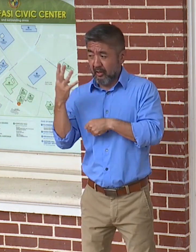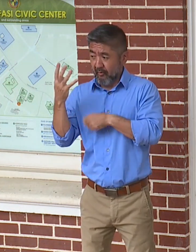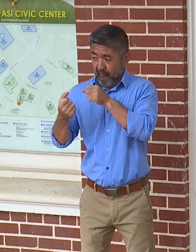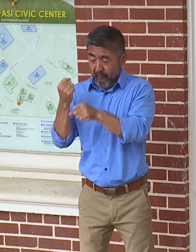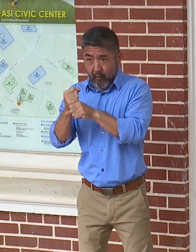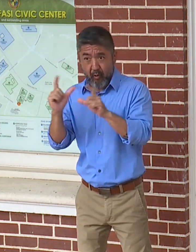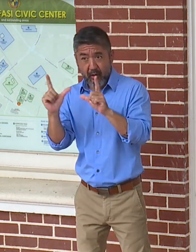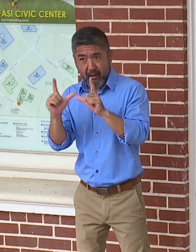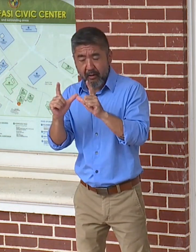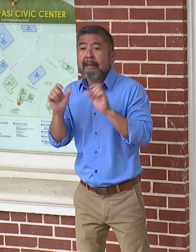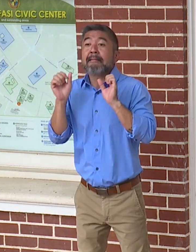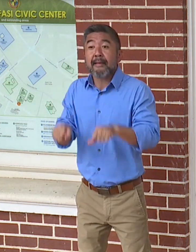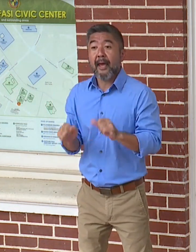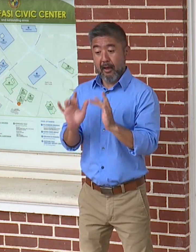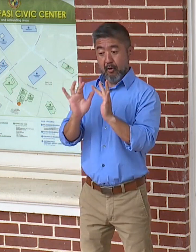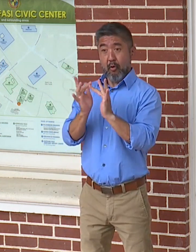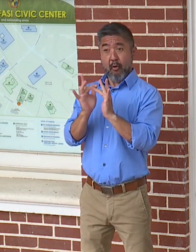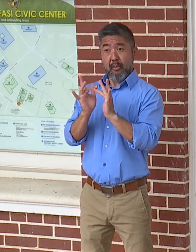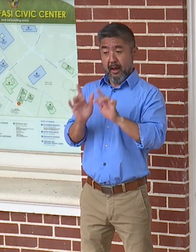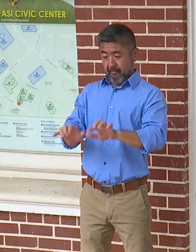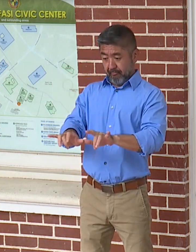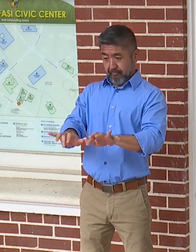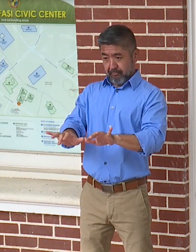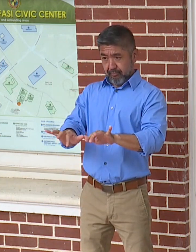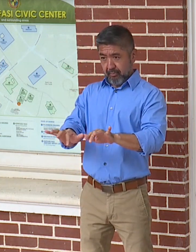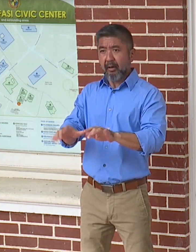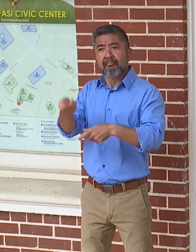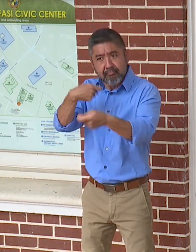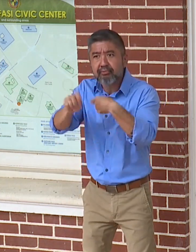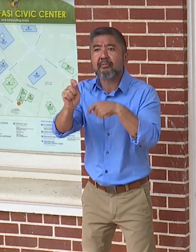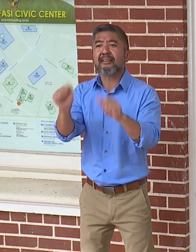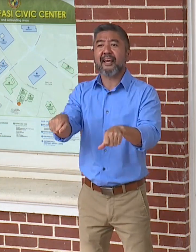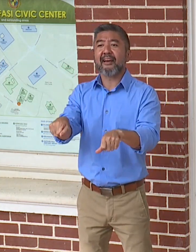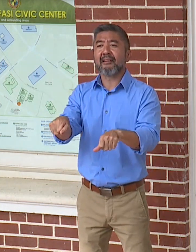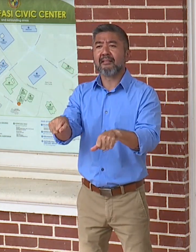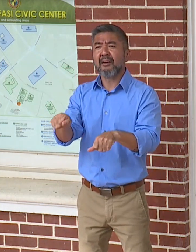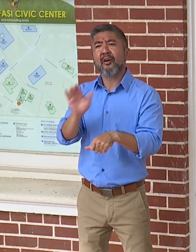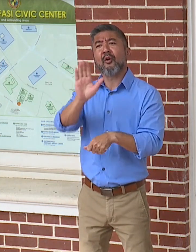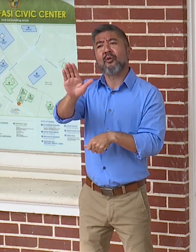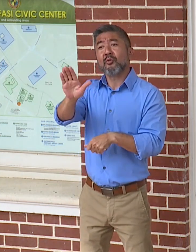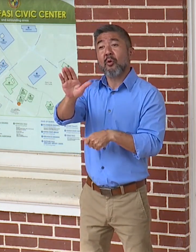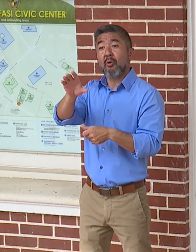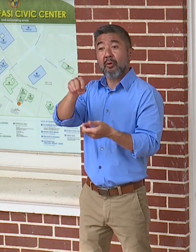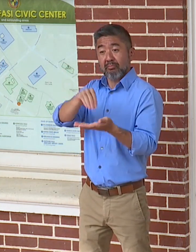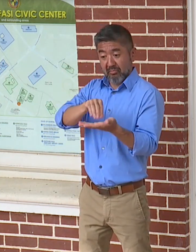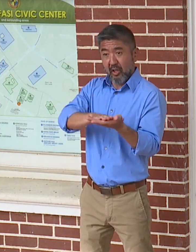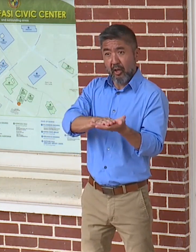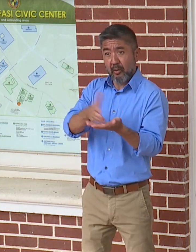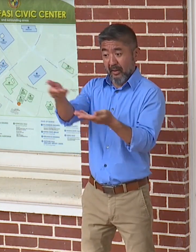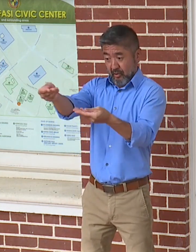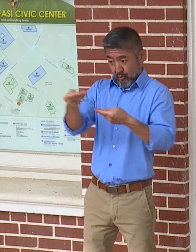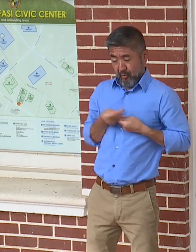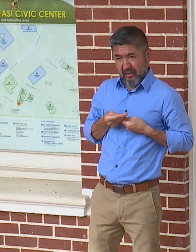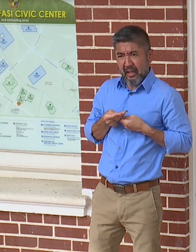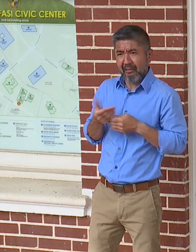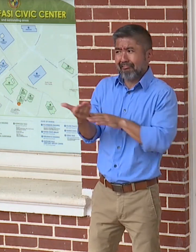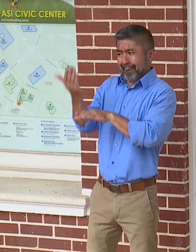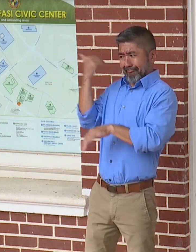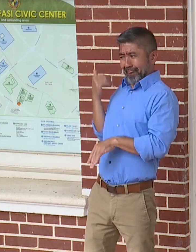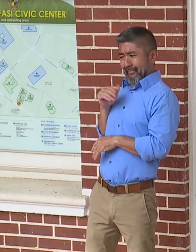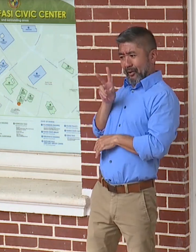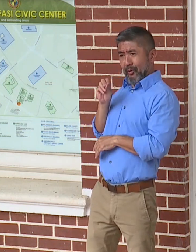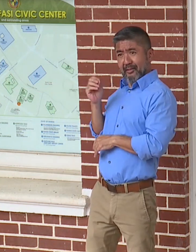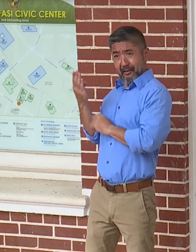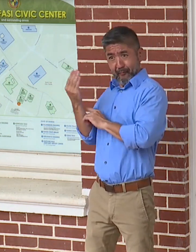can be renewed online because we have your documents since 2014 when documents were required. Those